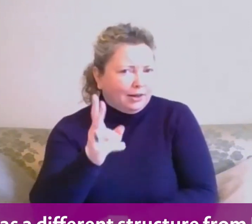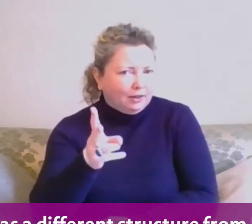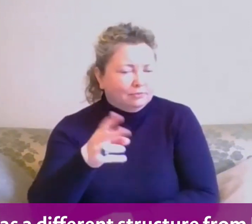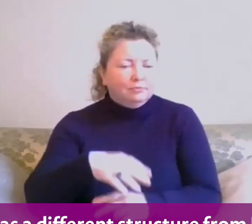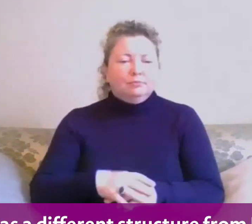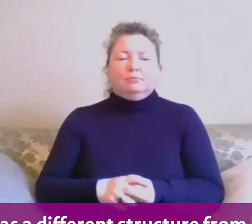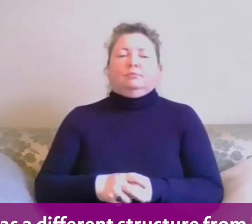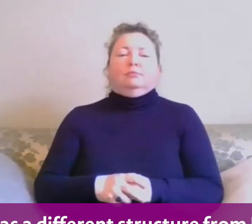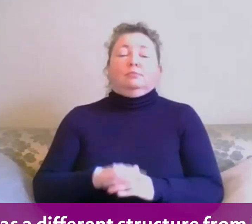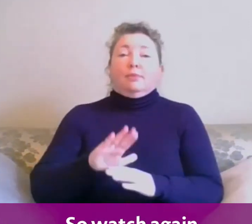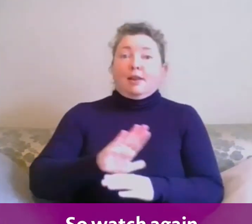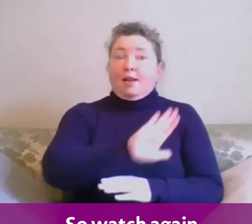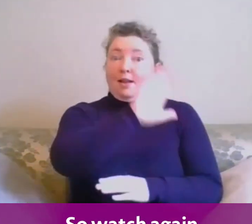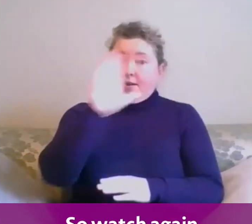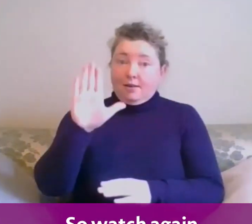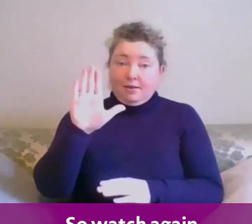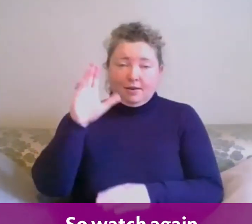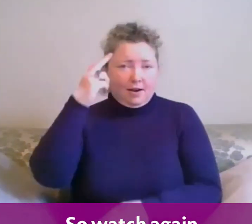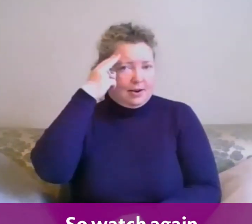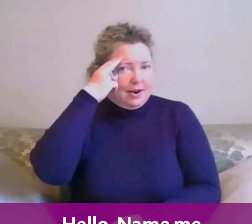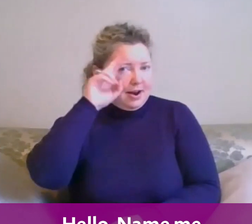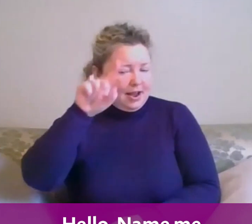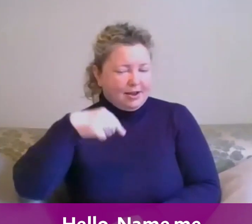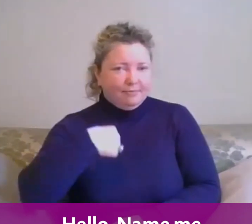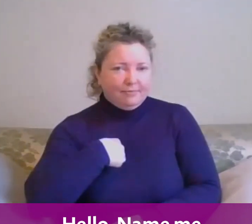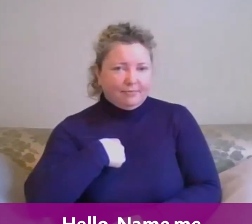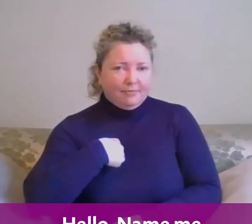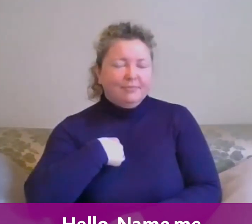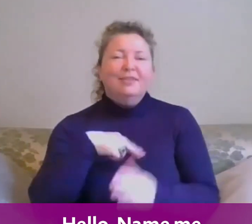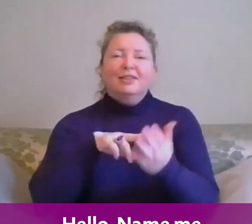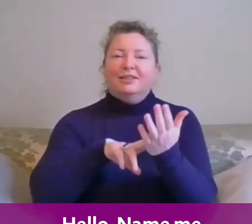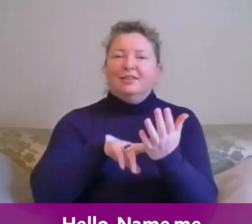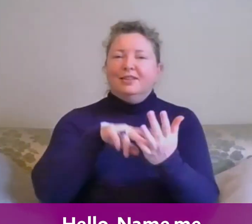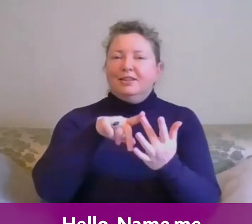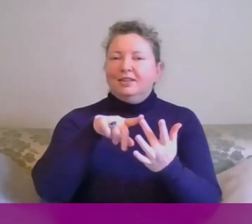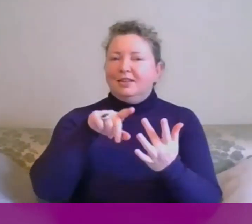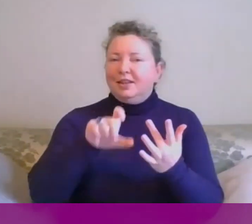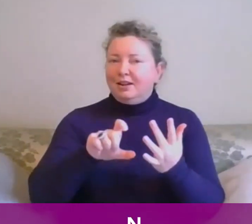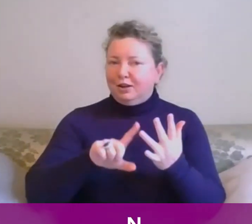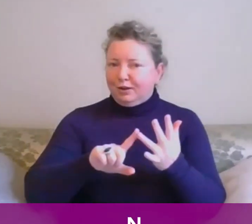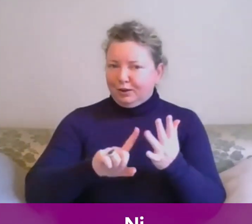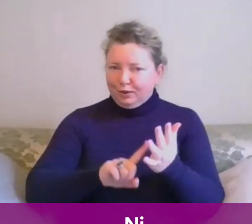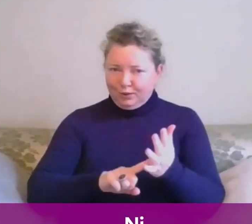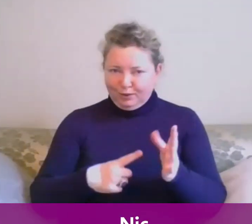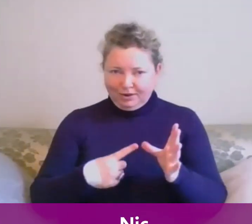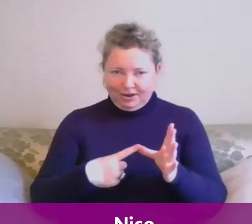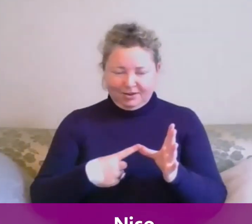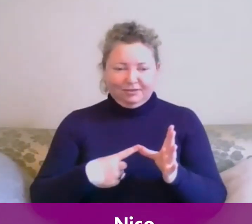structure from English. watch again. Hello, name, me, N-I-C-O